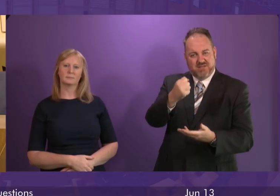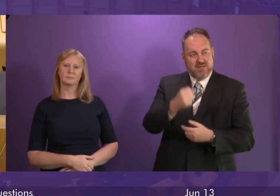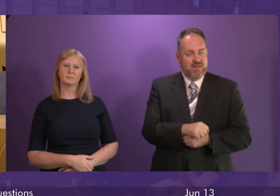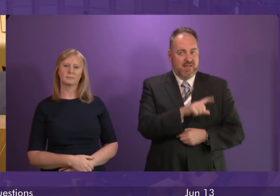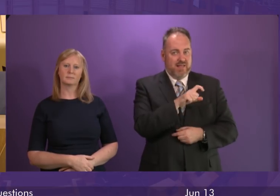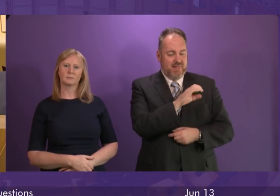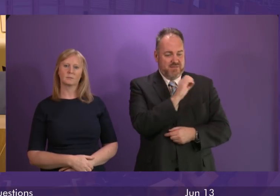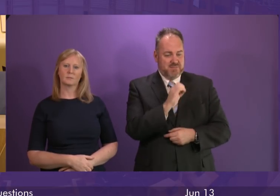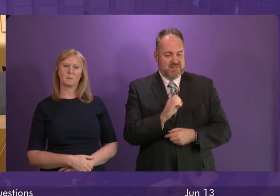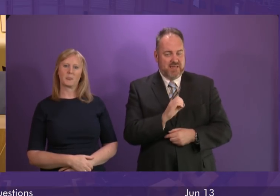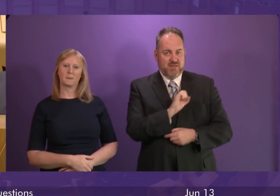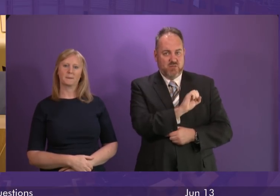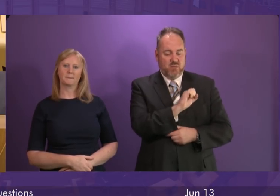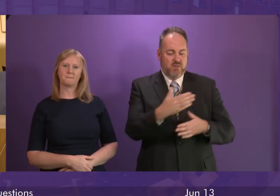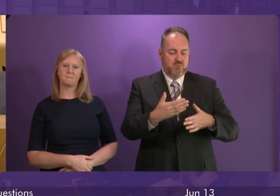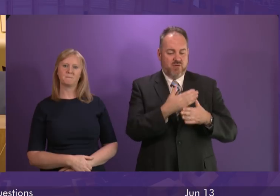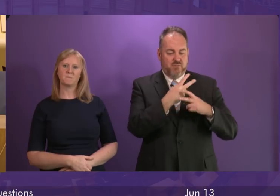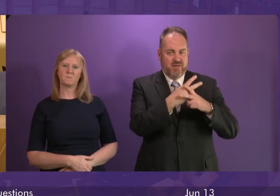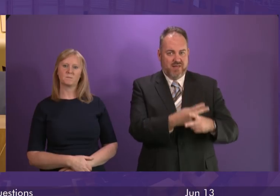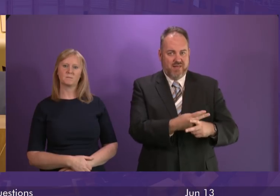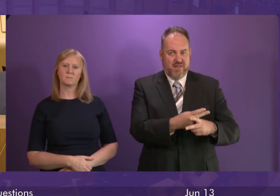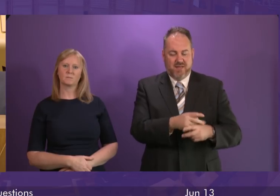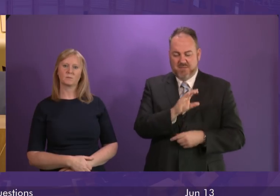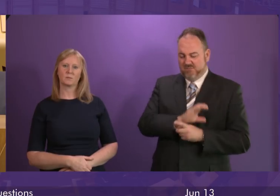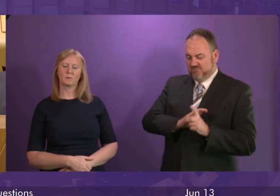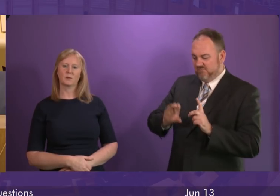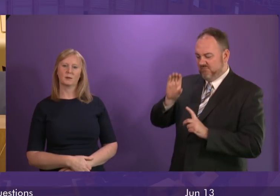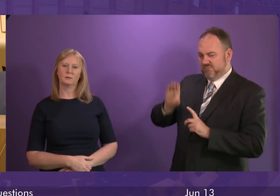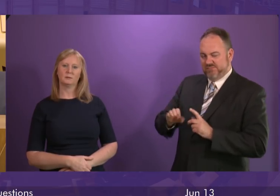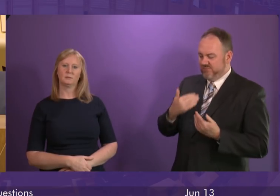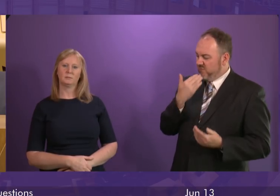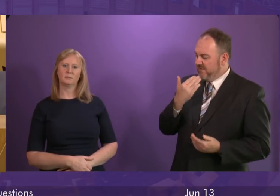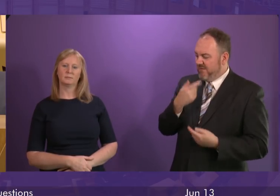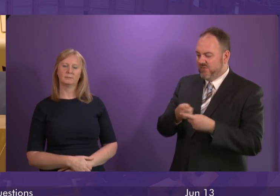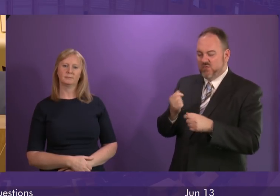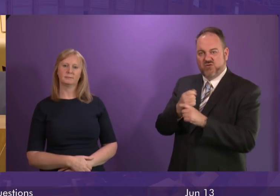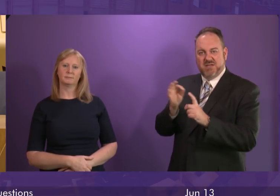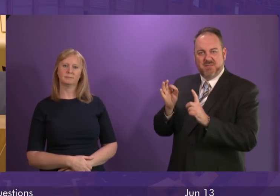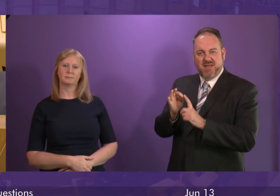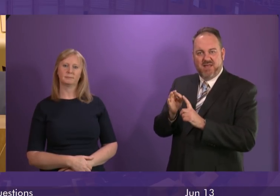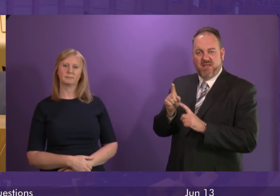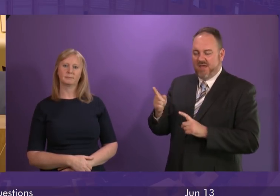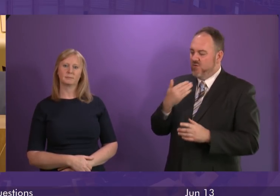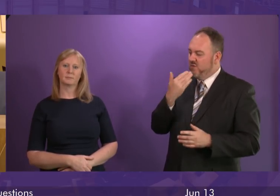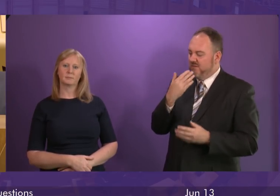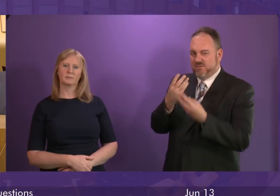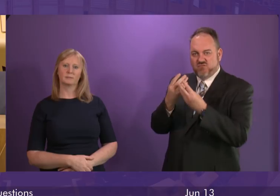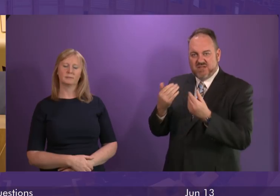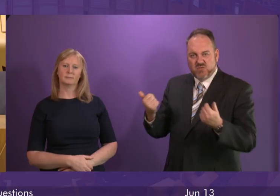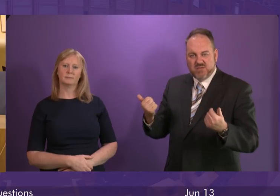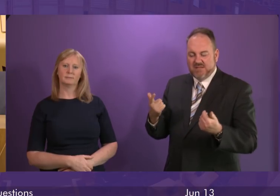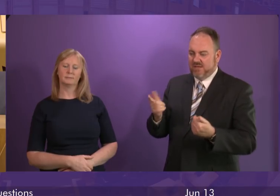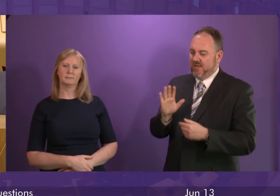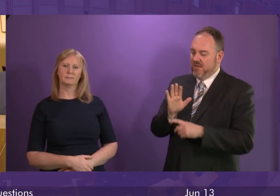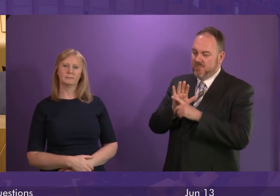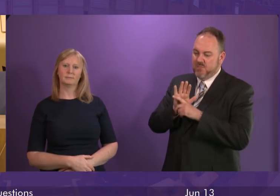primary care. The call is that 11% goes to GP practices. They're overstretched and under-resourced. A quarter of